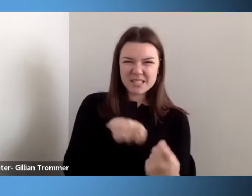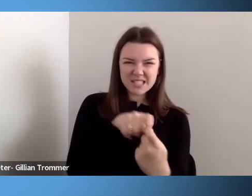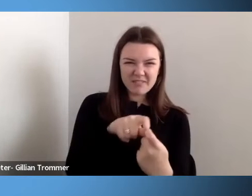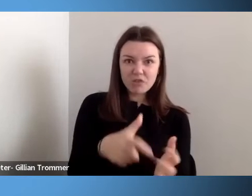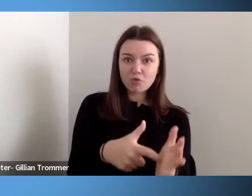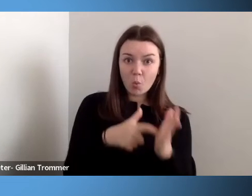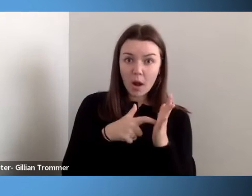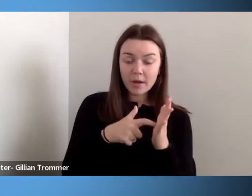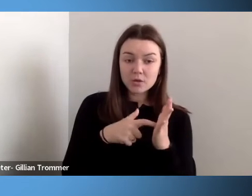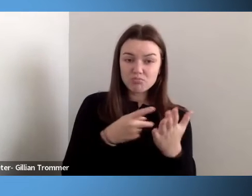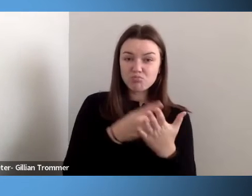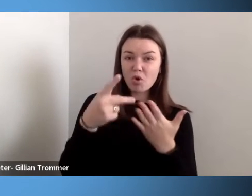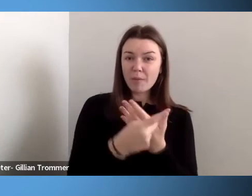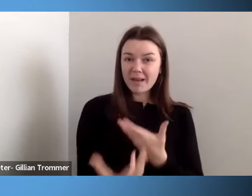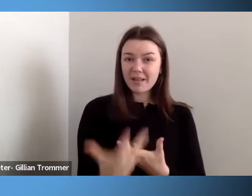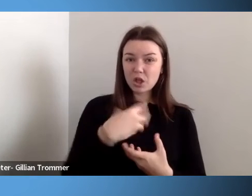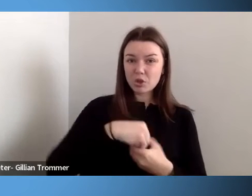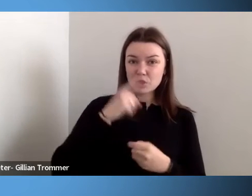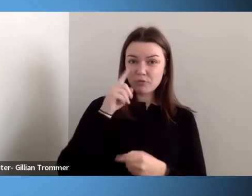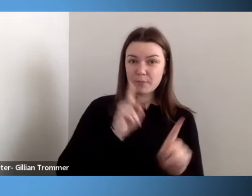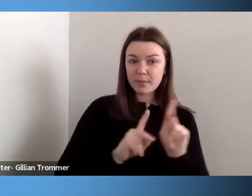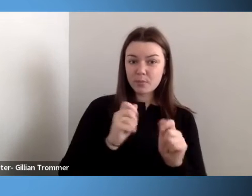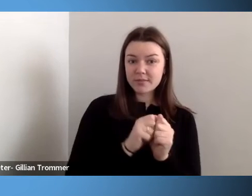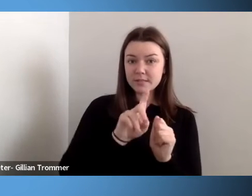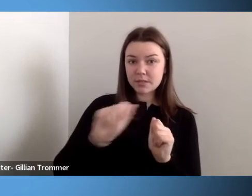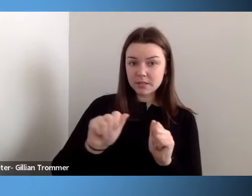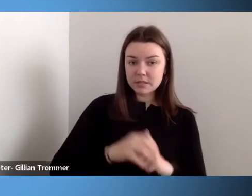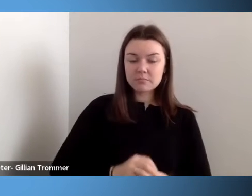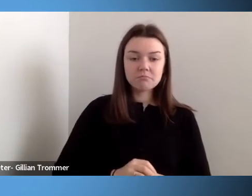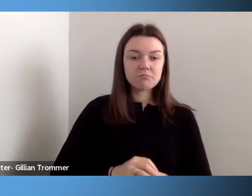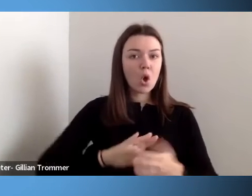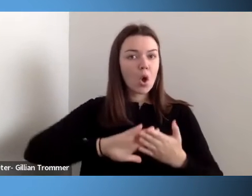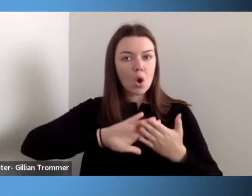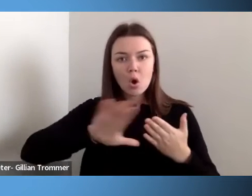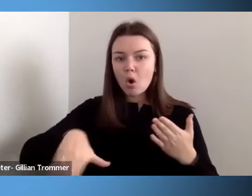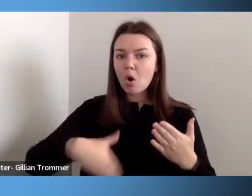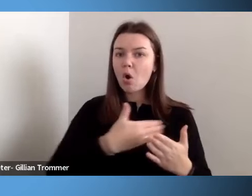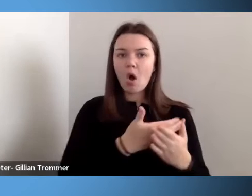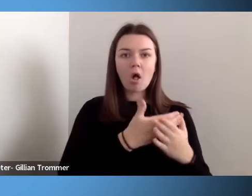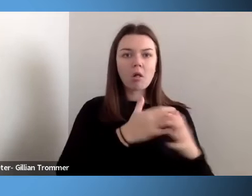persons with disabilities for all entities receiving federal funding.